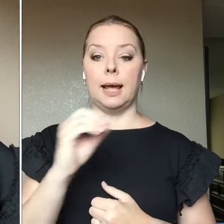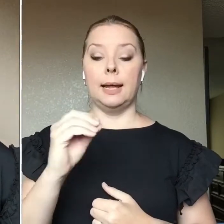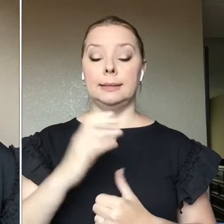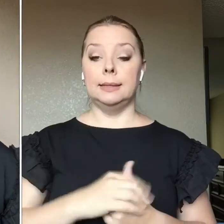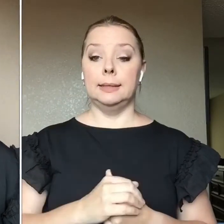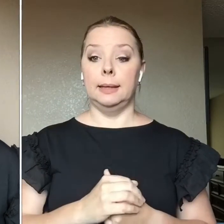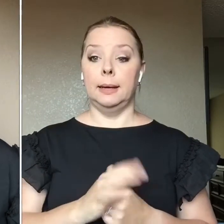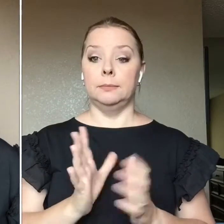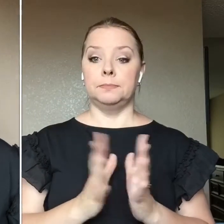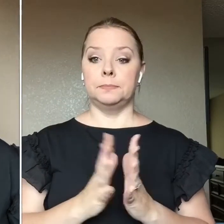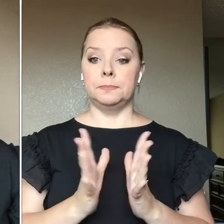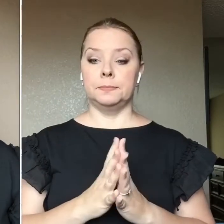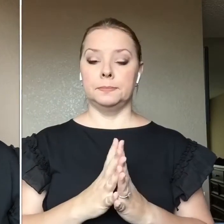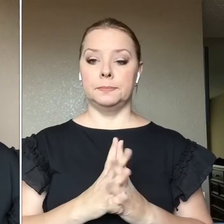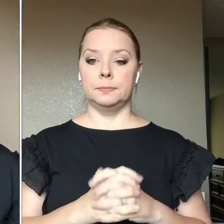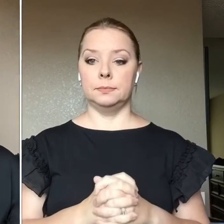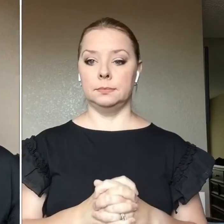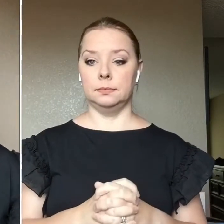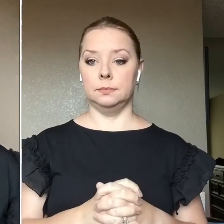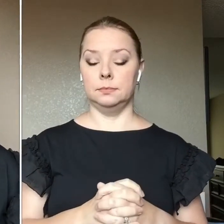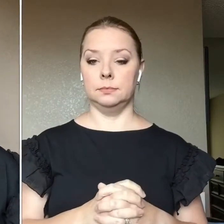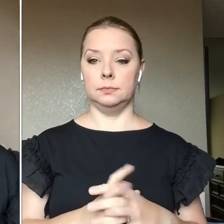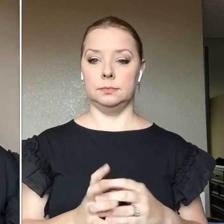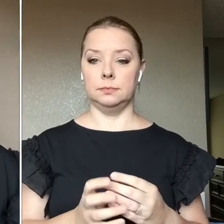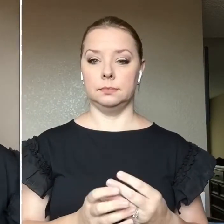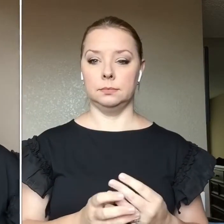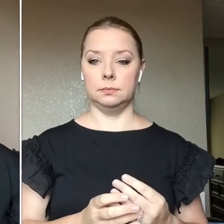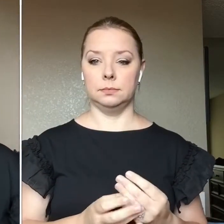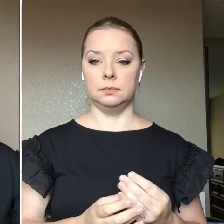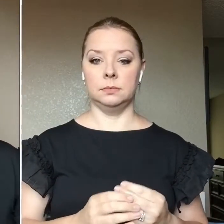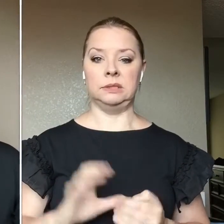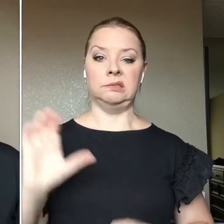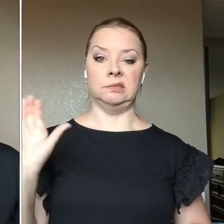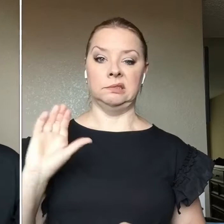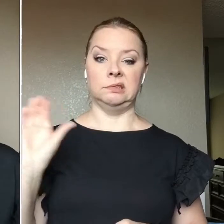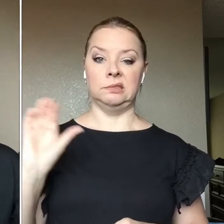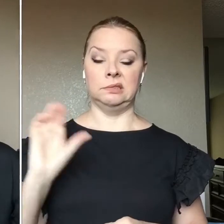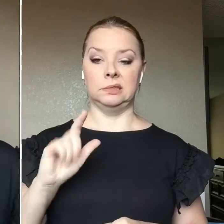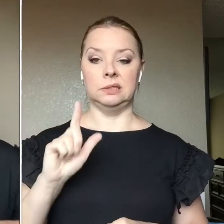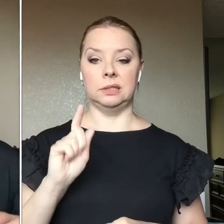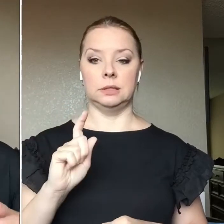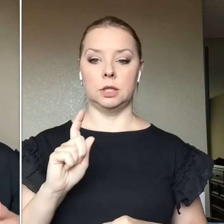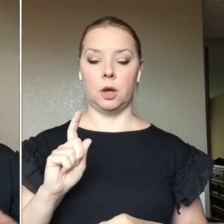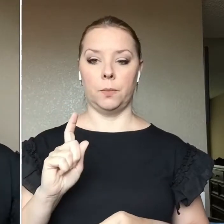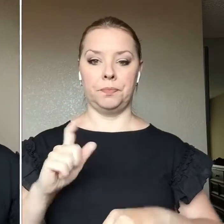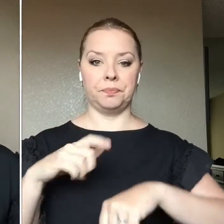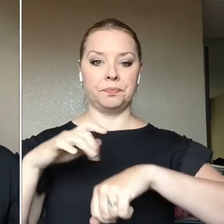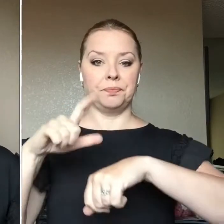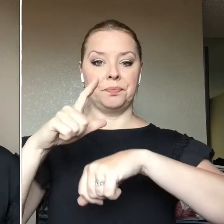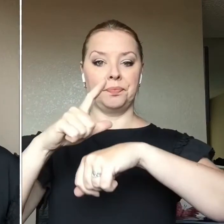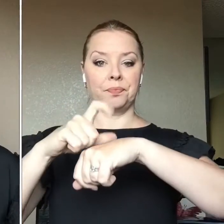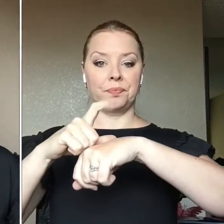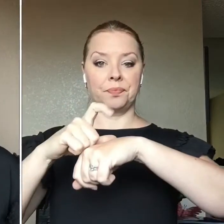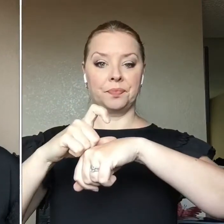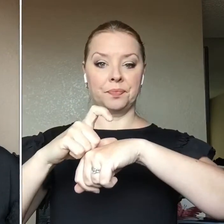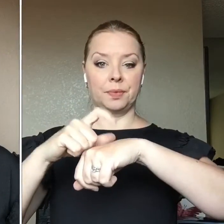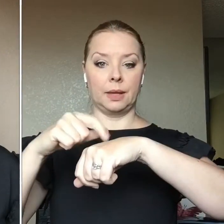I always put it on the back of my hand just to, or actually,